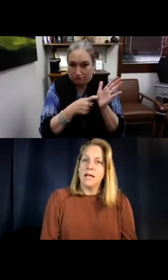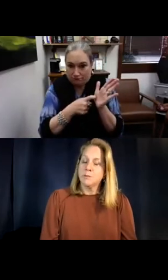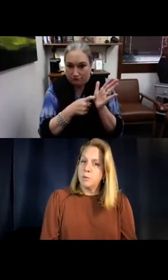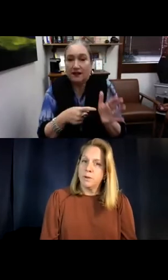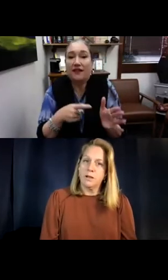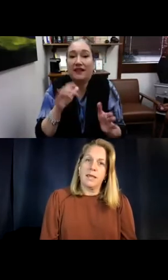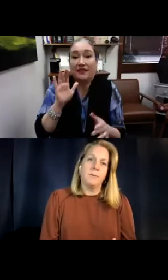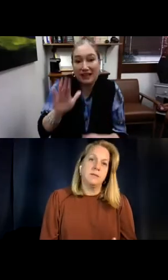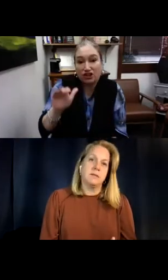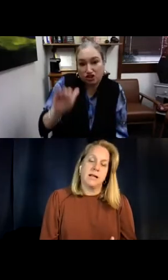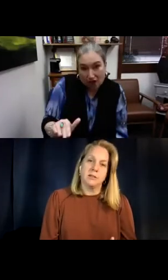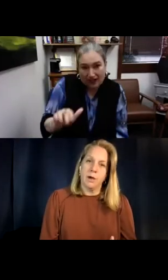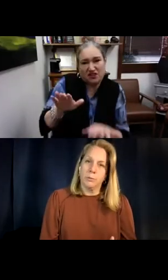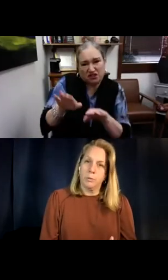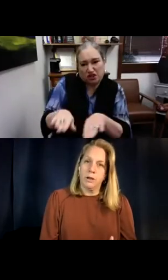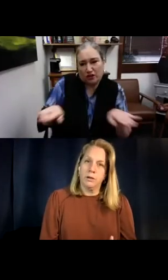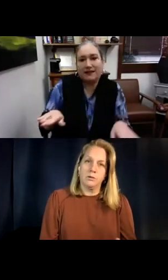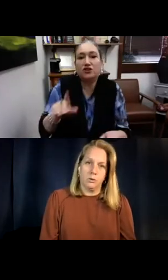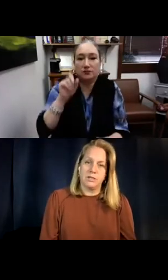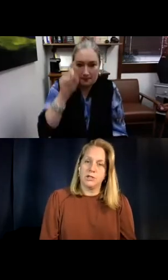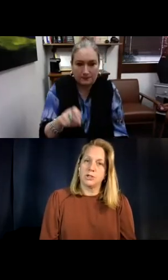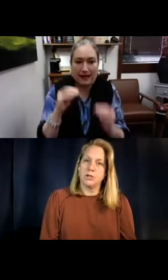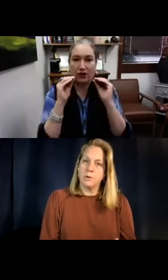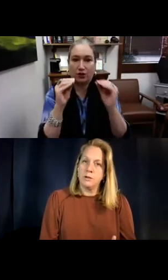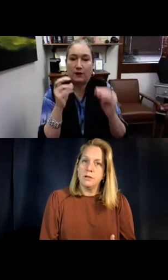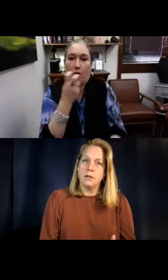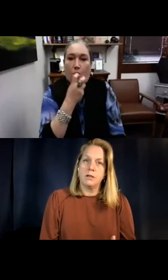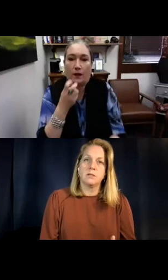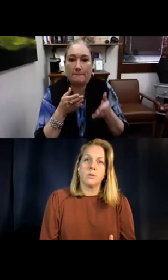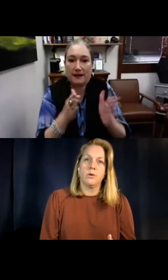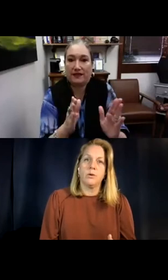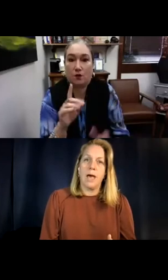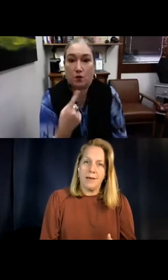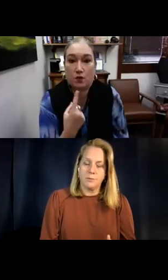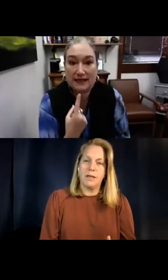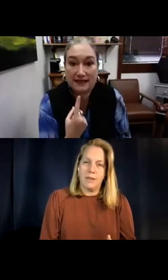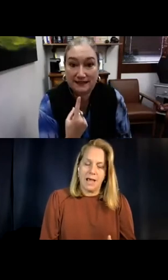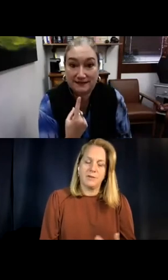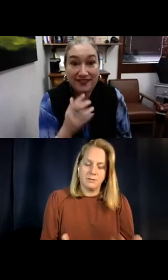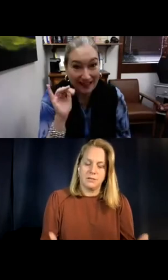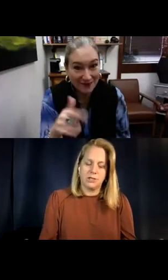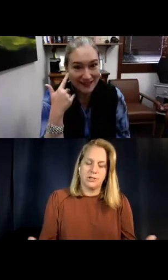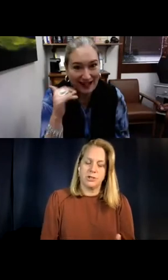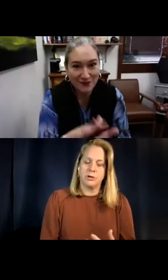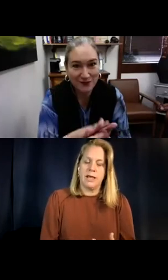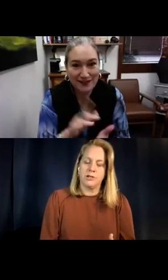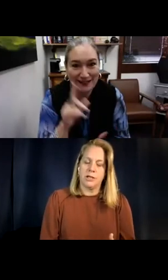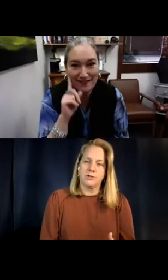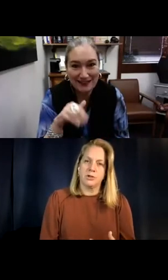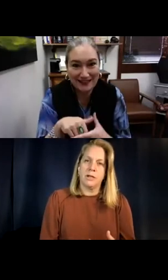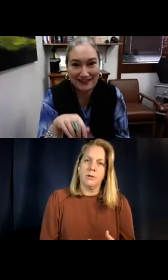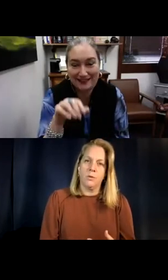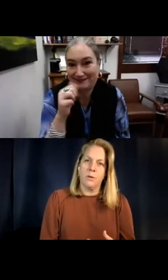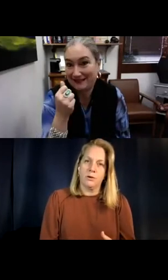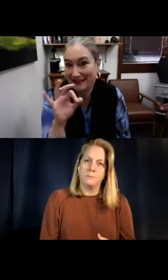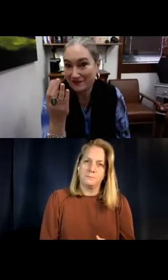said, that's what we wanted on campus. That's the model we want you to teach our children. So we, you have to be, they have to teach their children and educate